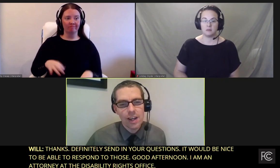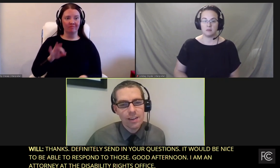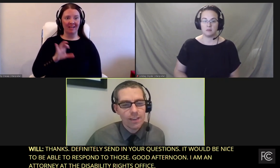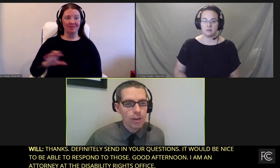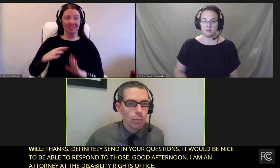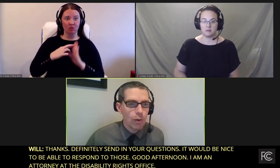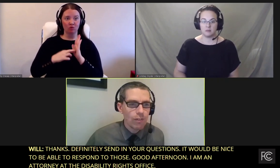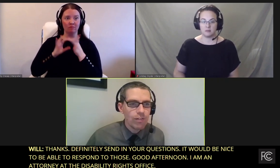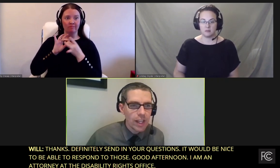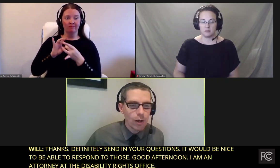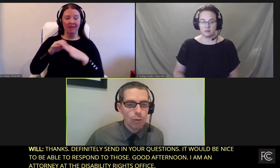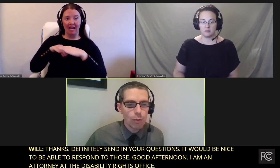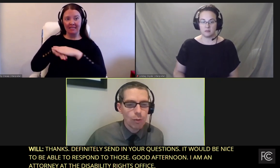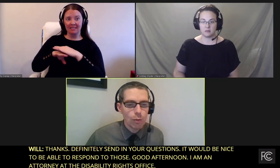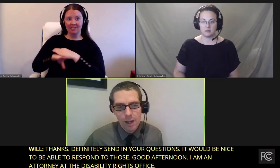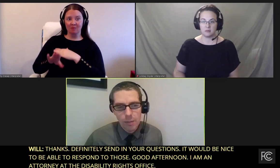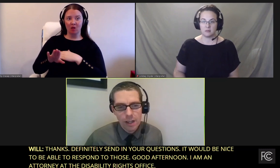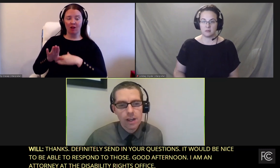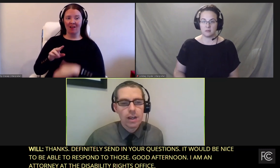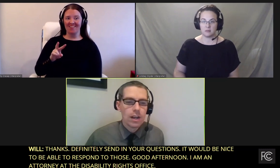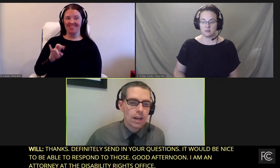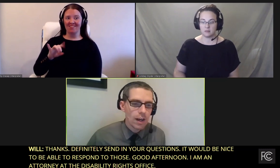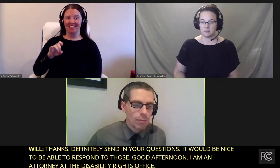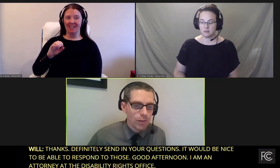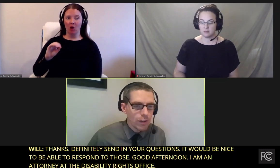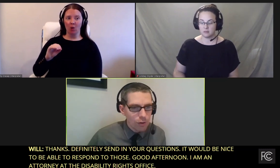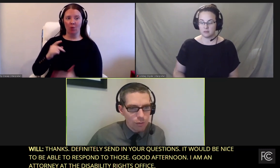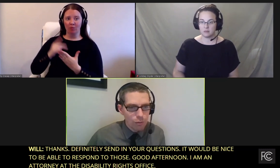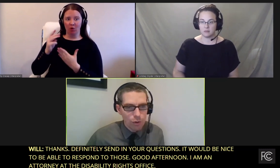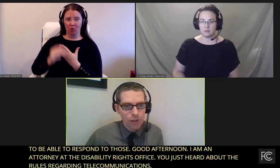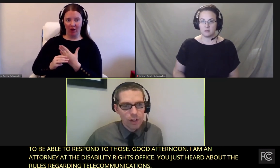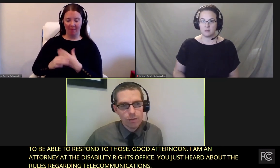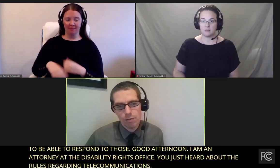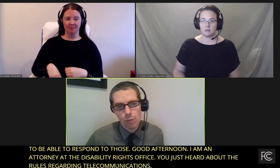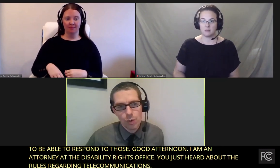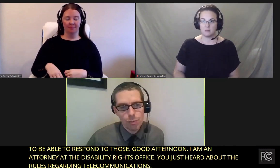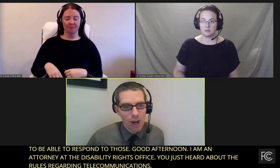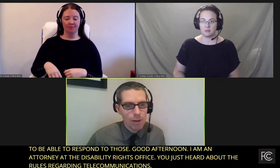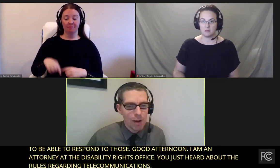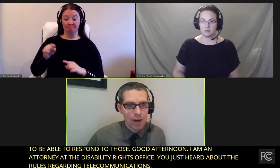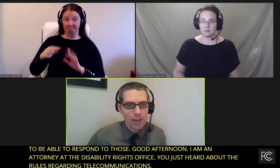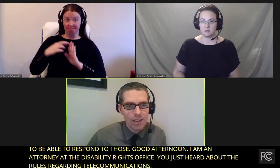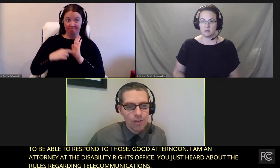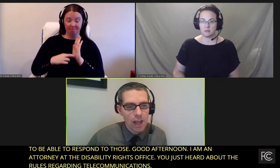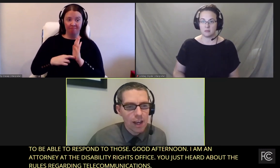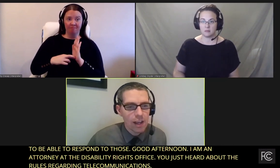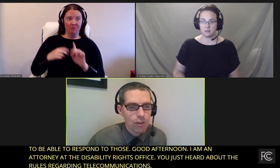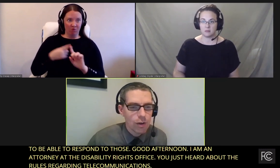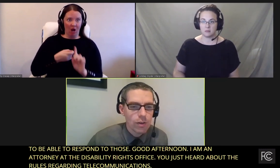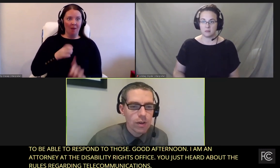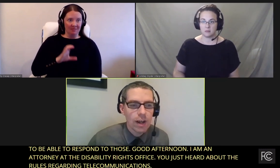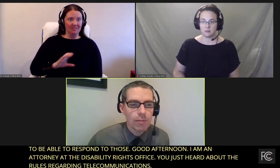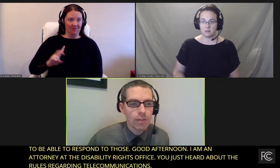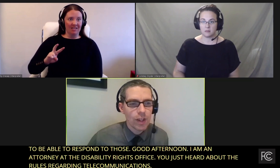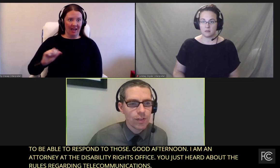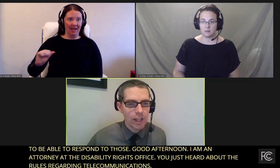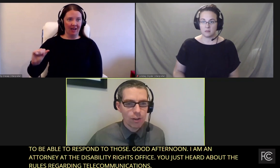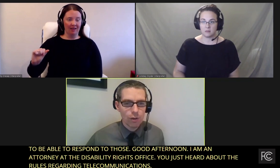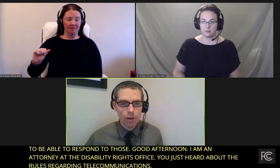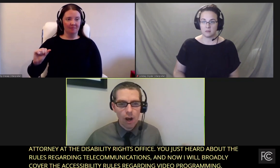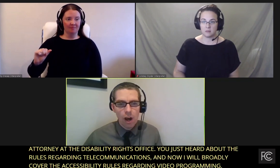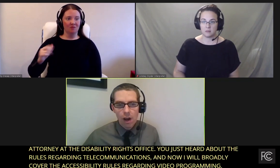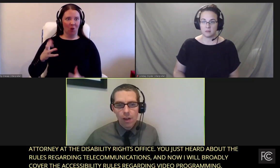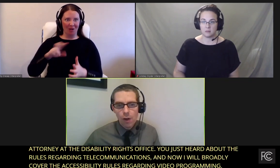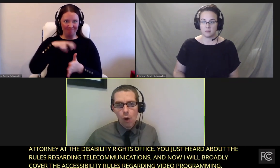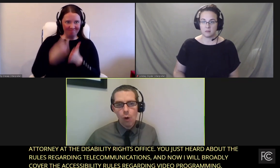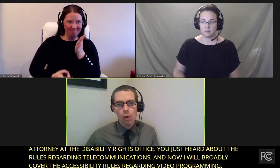regarding accessible video programming. These are rules that were brought about by the CVAA. So let's